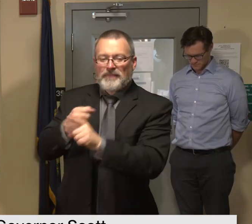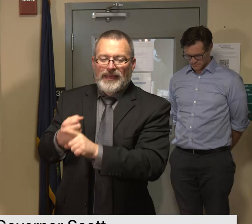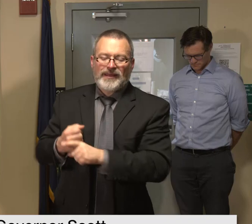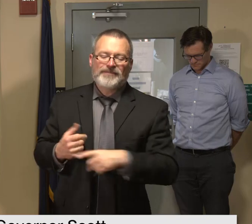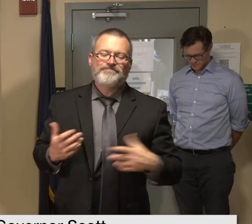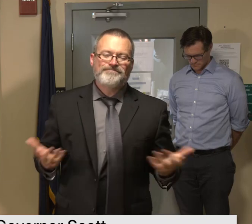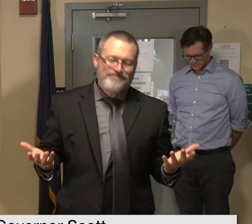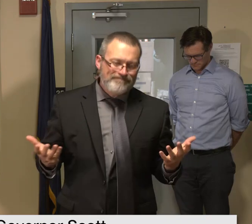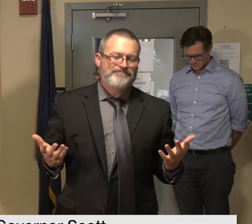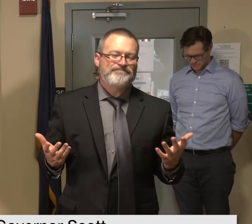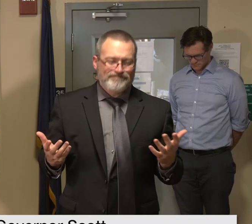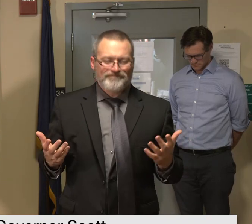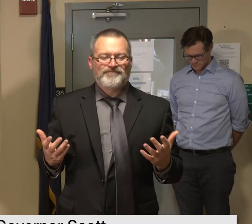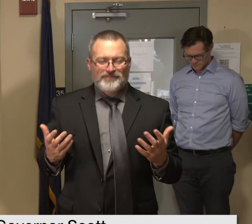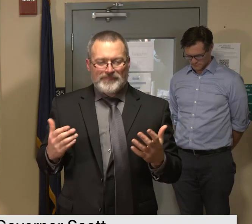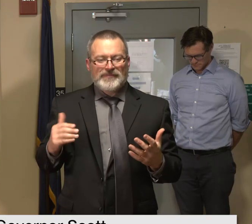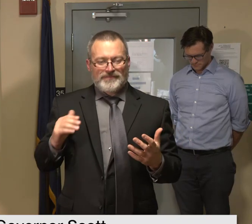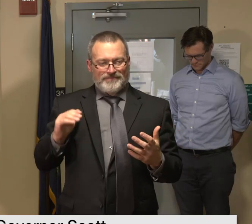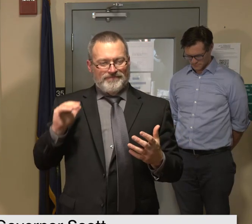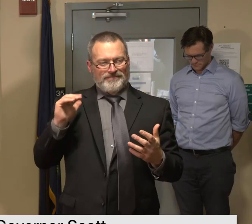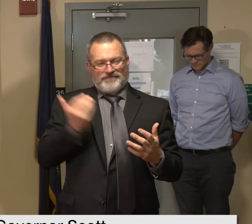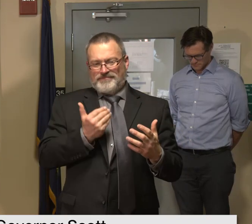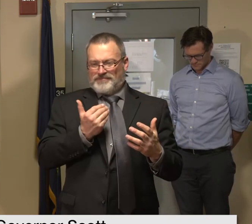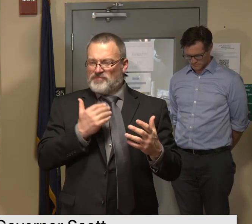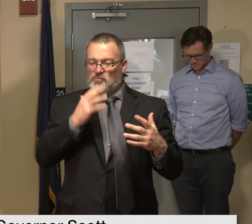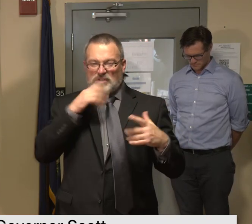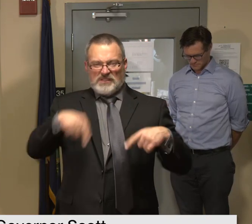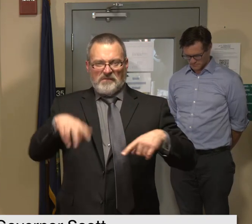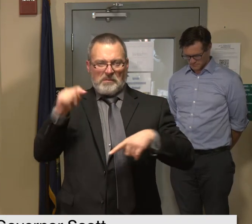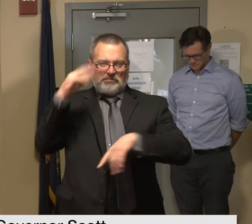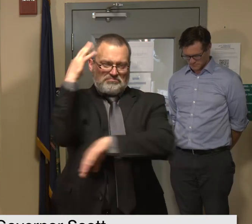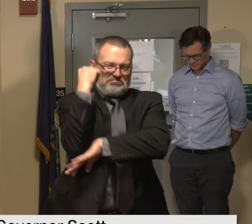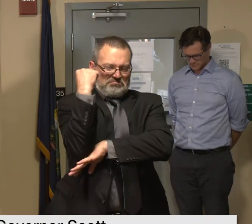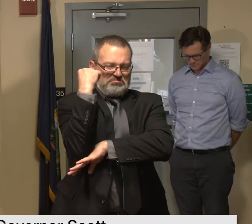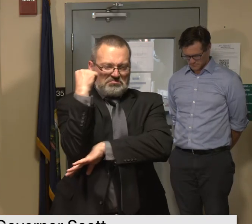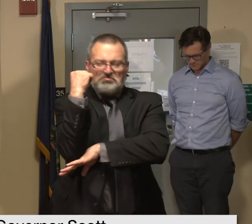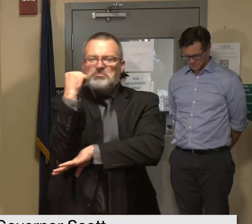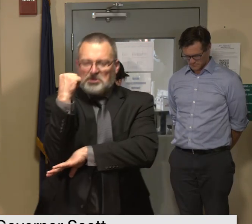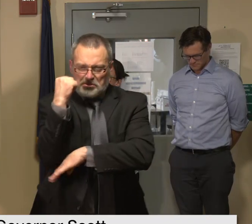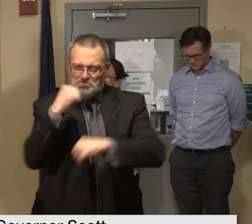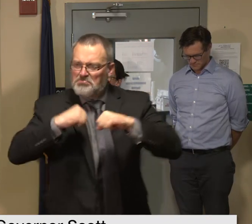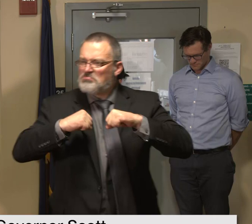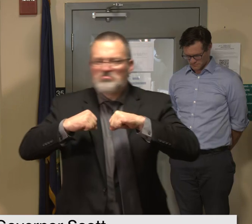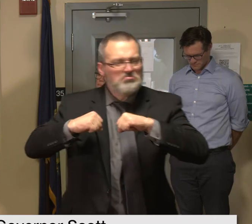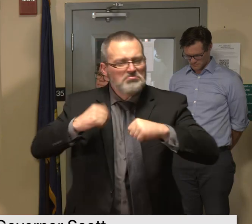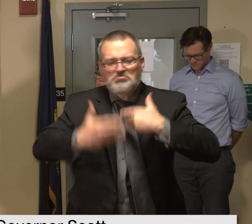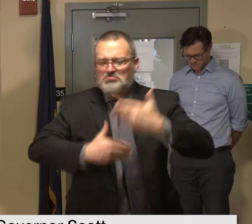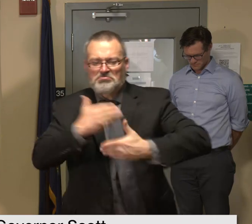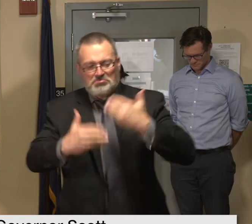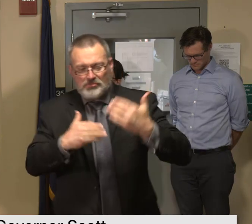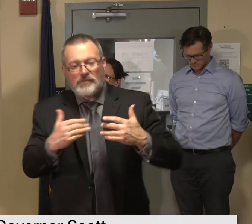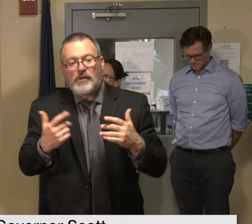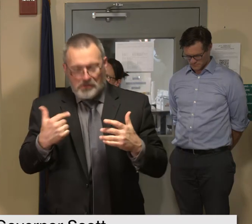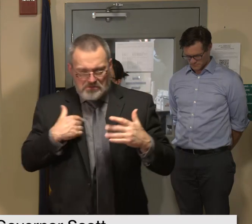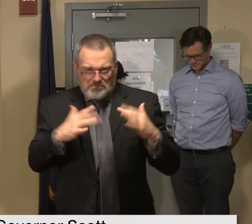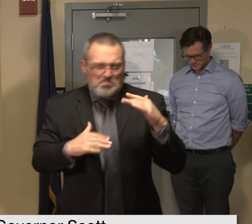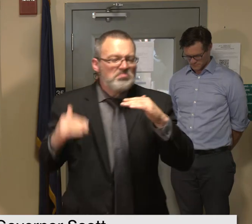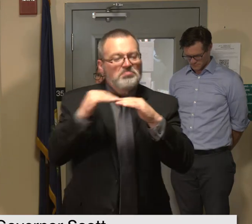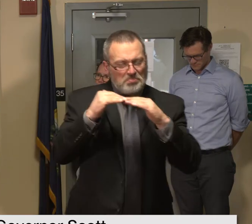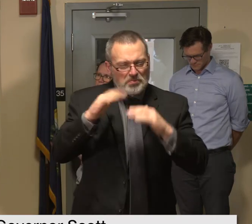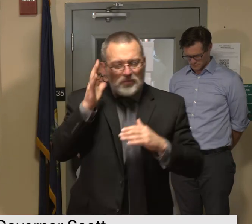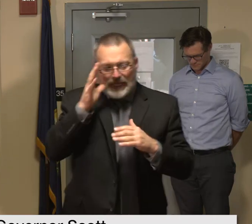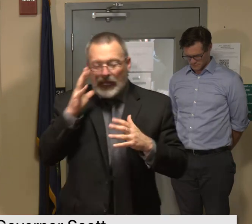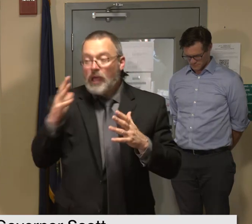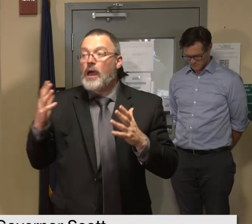collective resilience especially for those of us who worked so hard to rebuild and were directly impacted